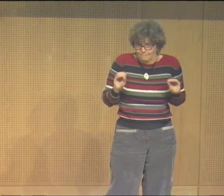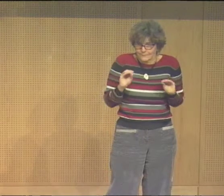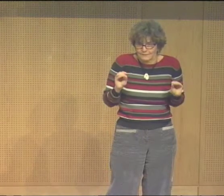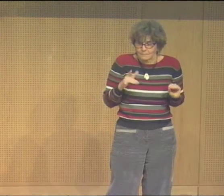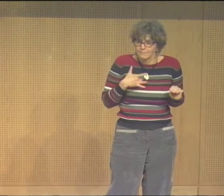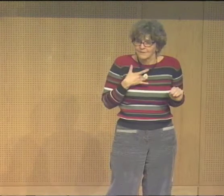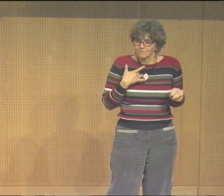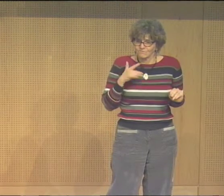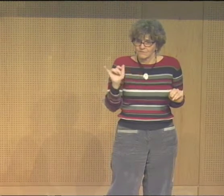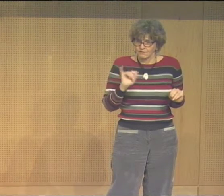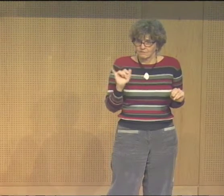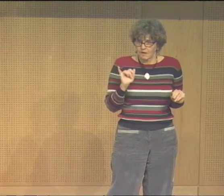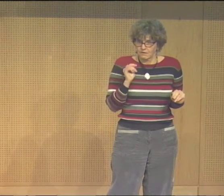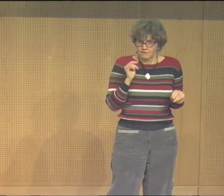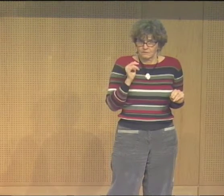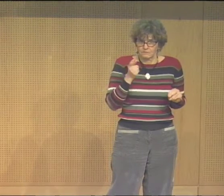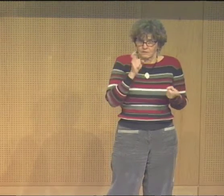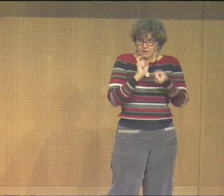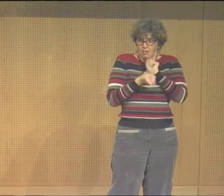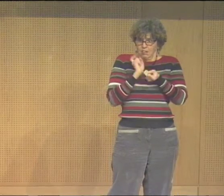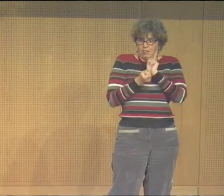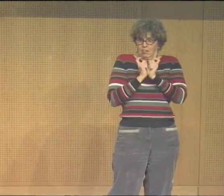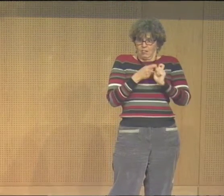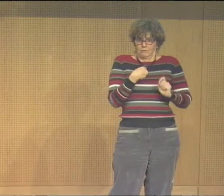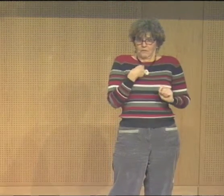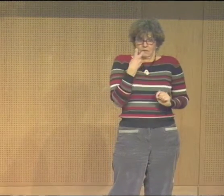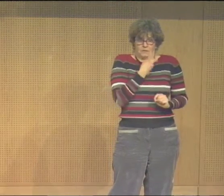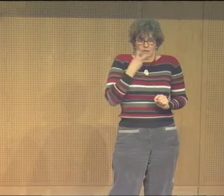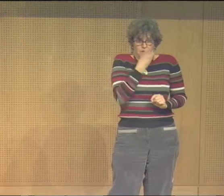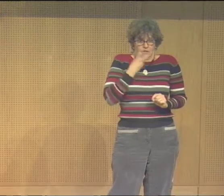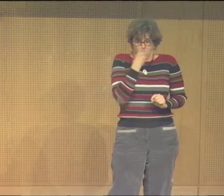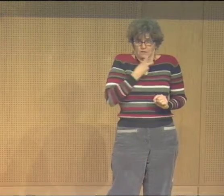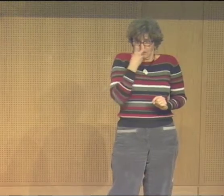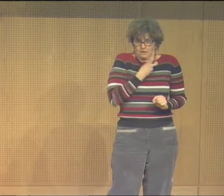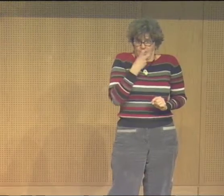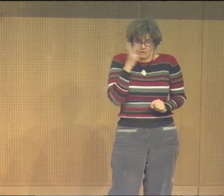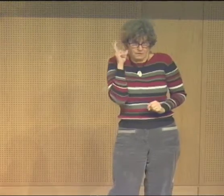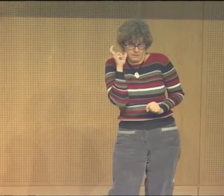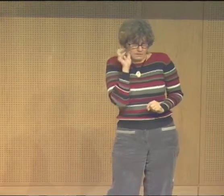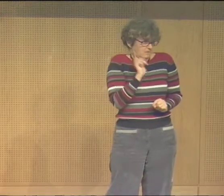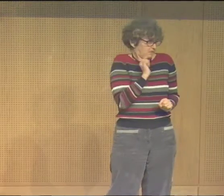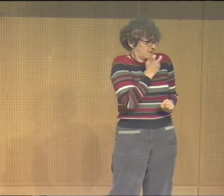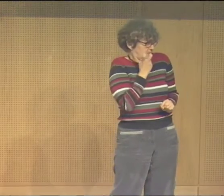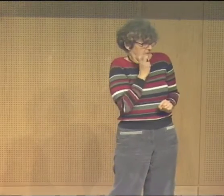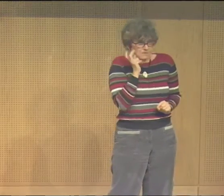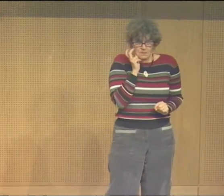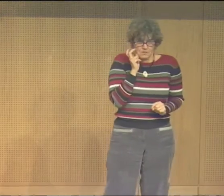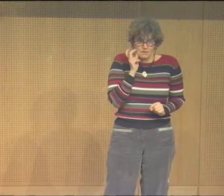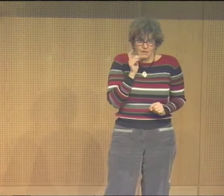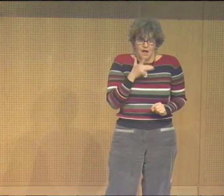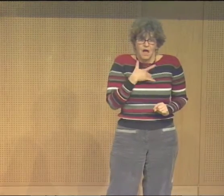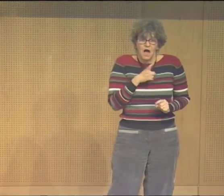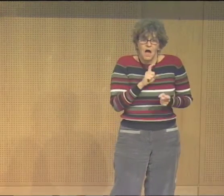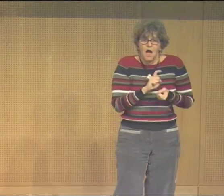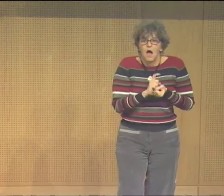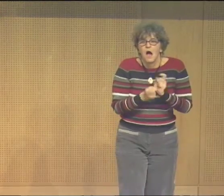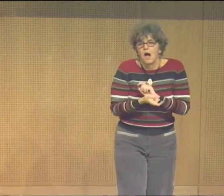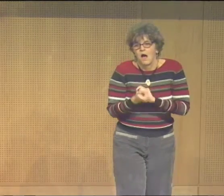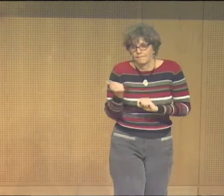humans we don't have the ability to make cocoons and change ourselves but deaf people have a similar experience in